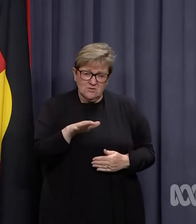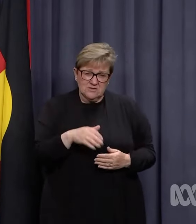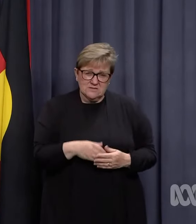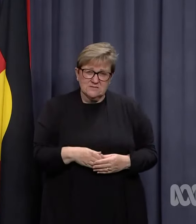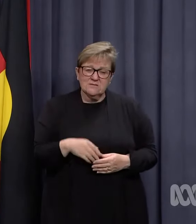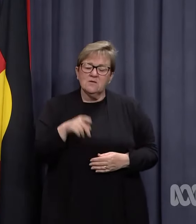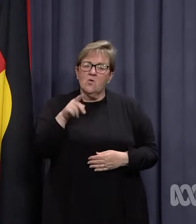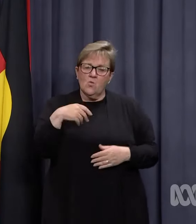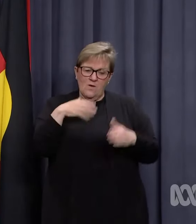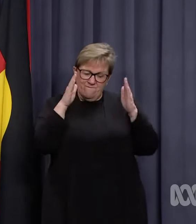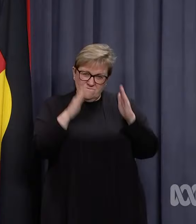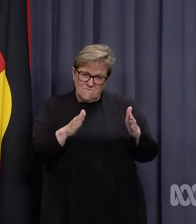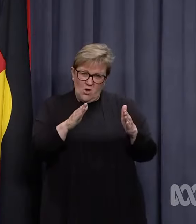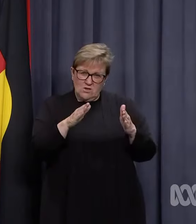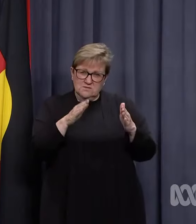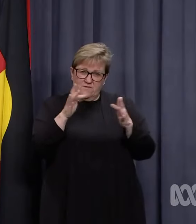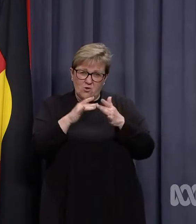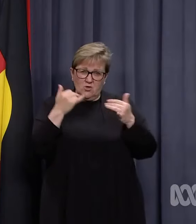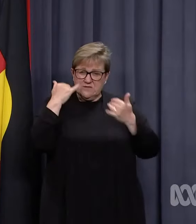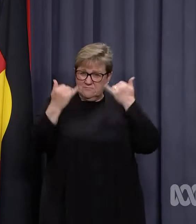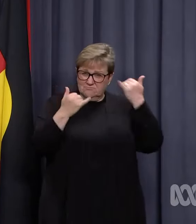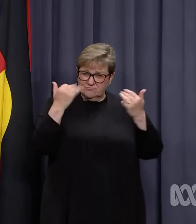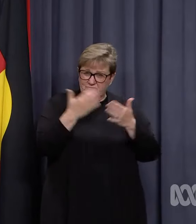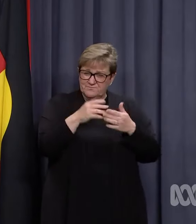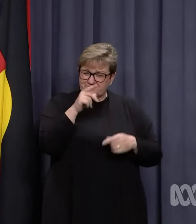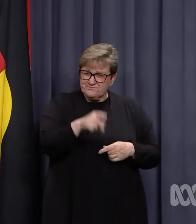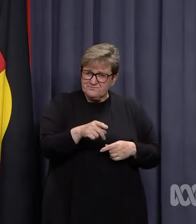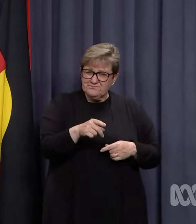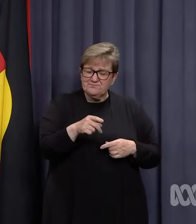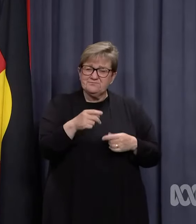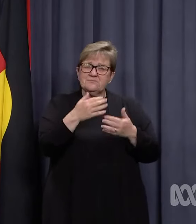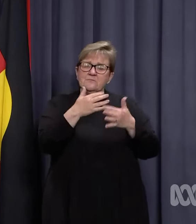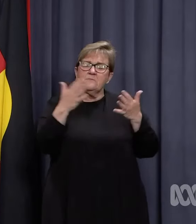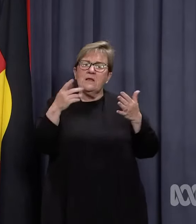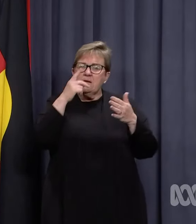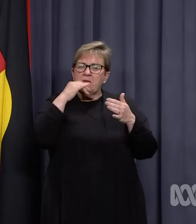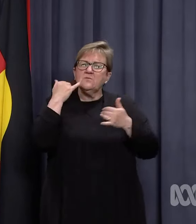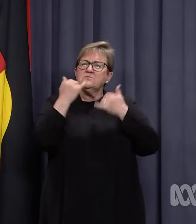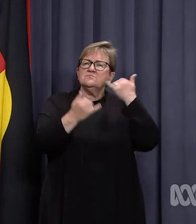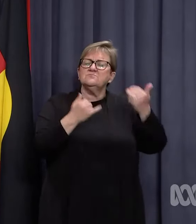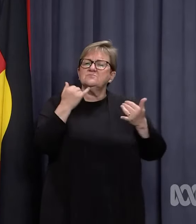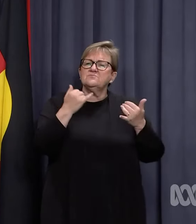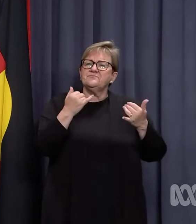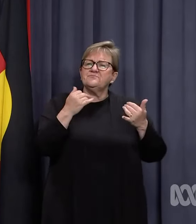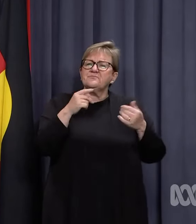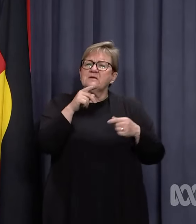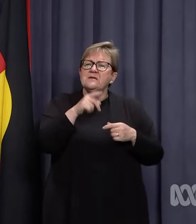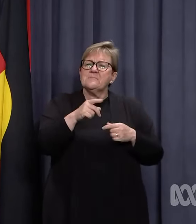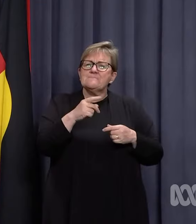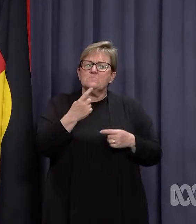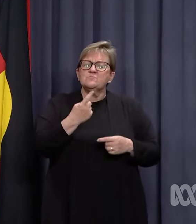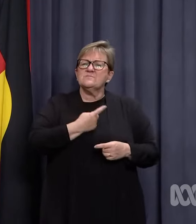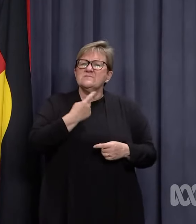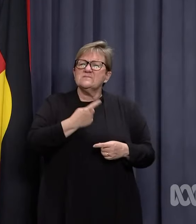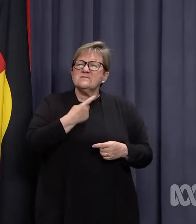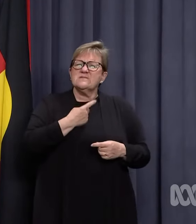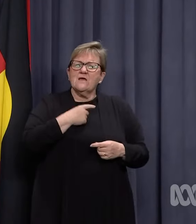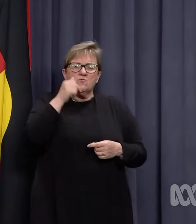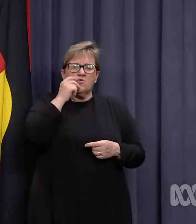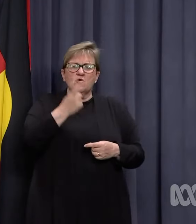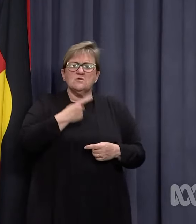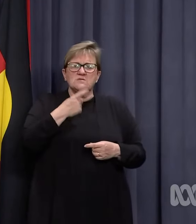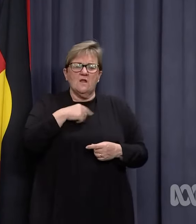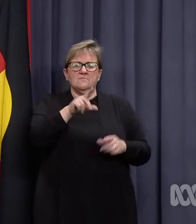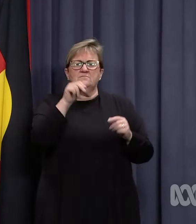So that's where we're focusing our contact tracing efforts. A lot of close contacts will be self-appointed, if you like, or